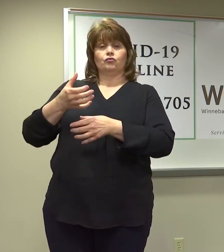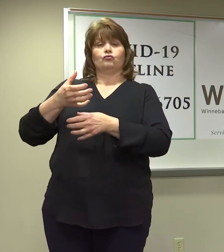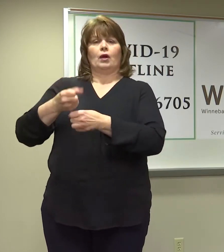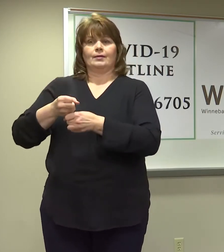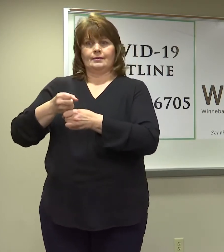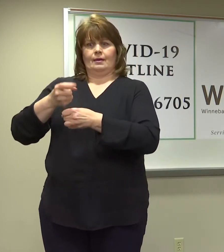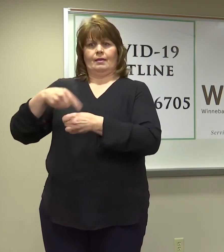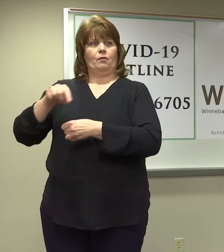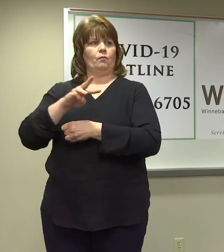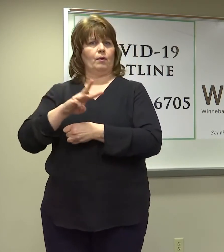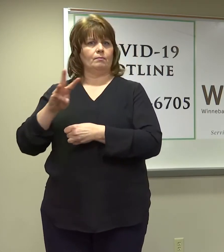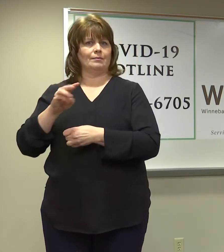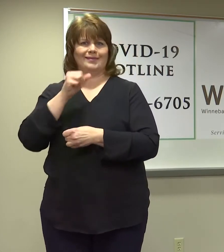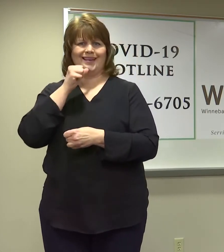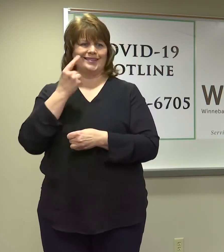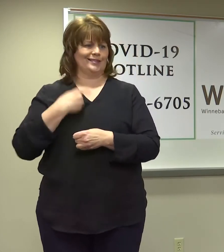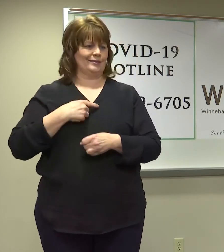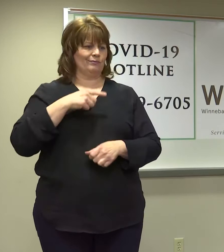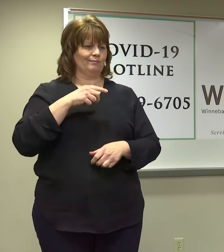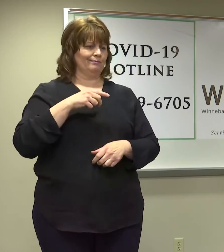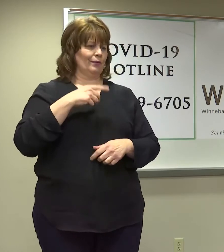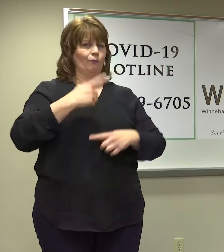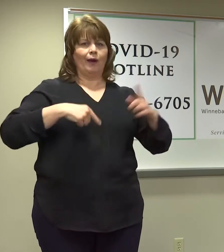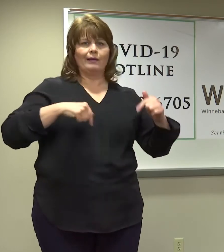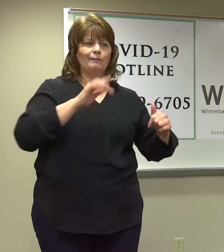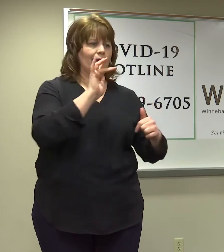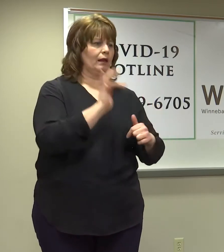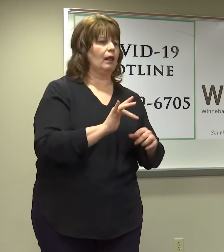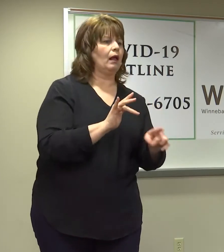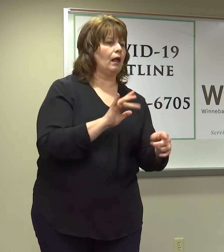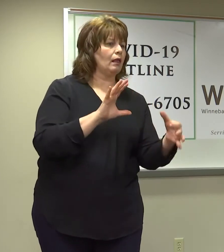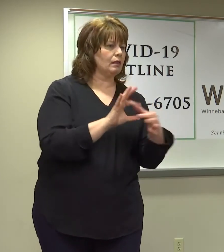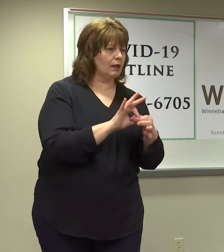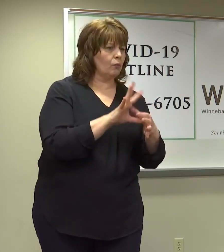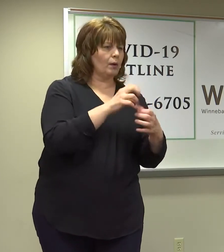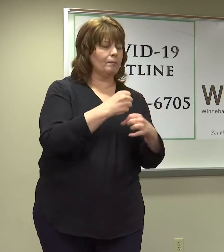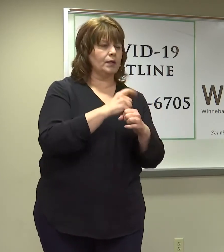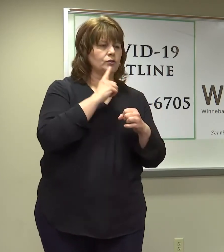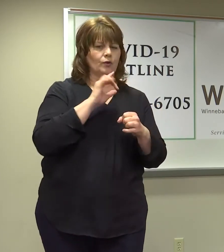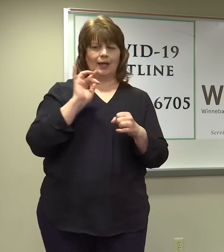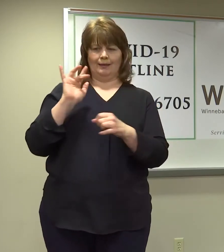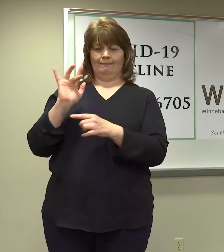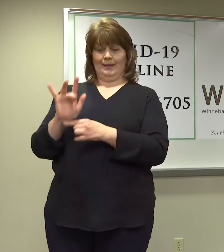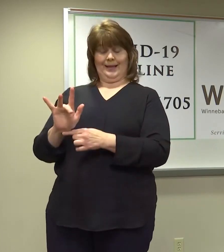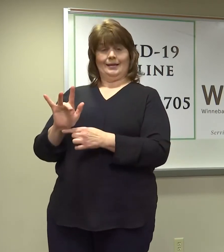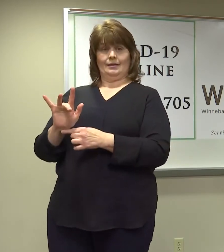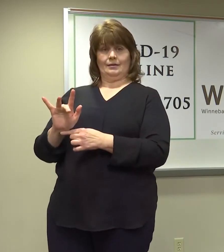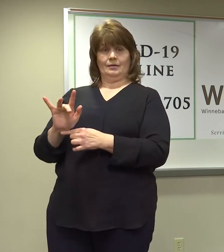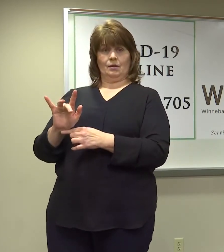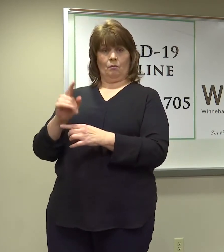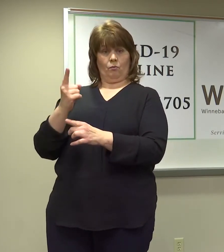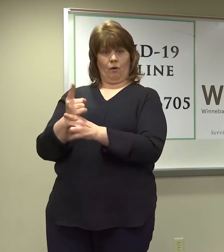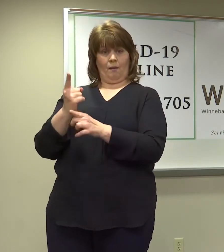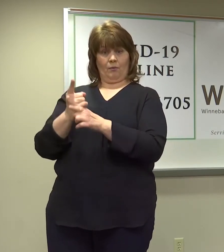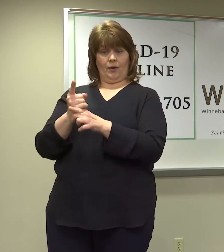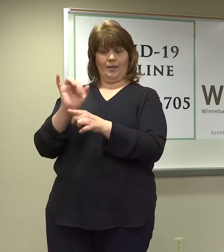This becomes important that that link be the one that uploads to the system. After vaccination,